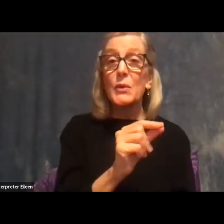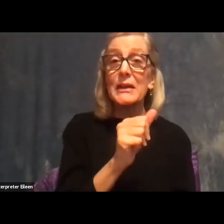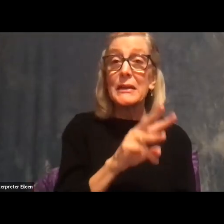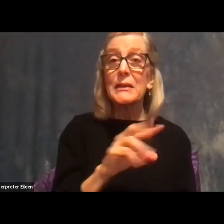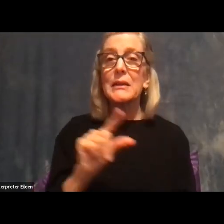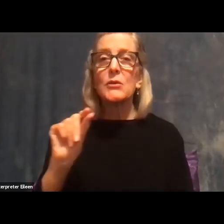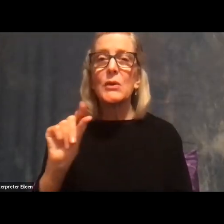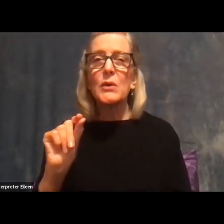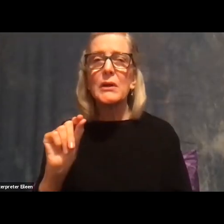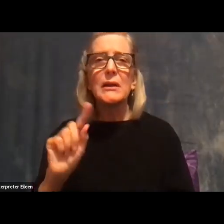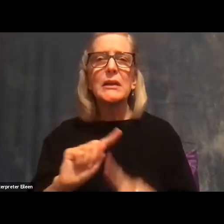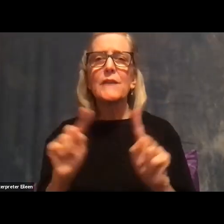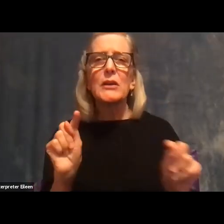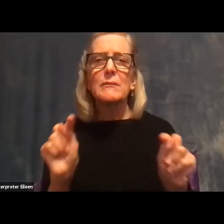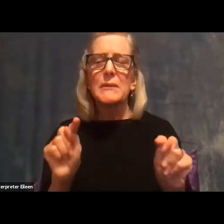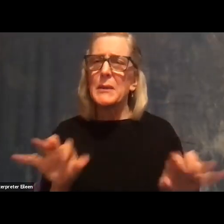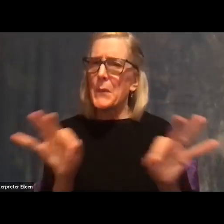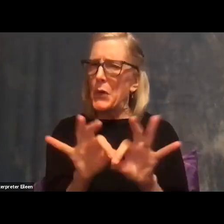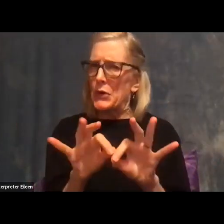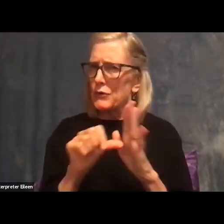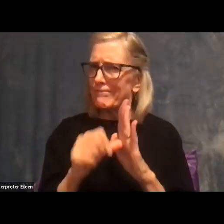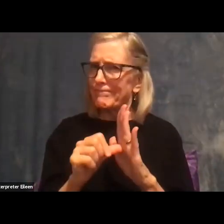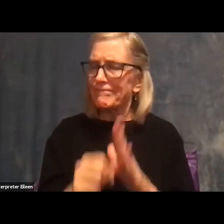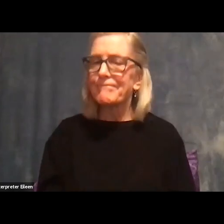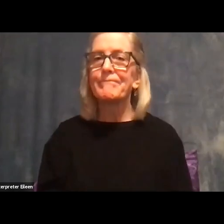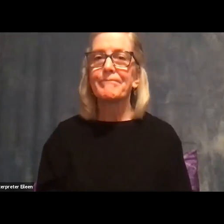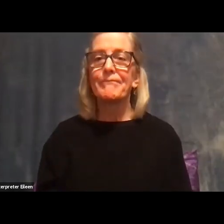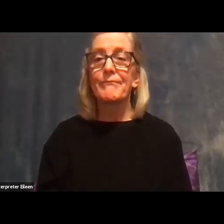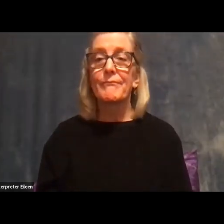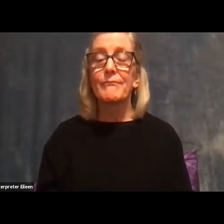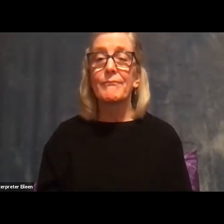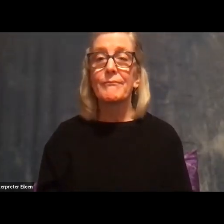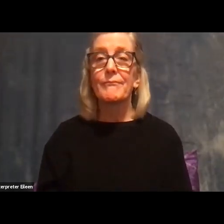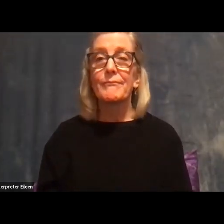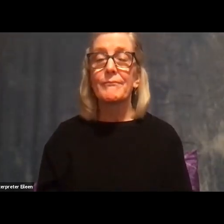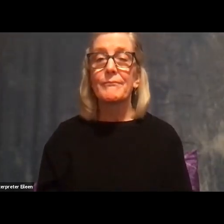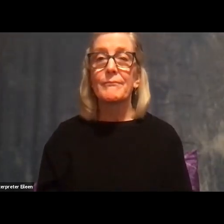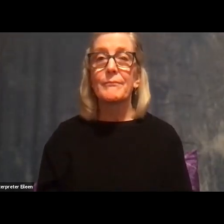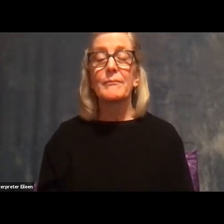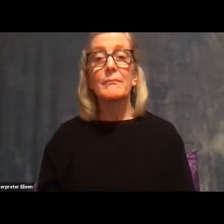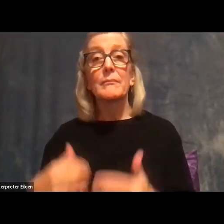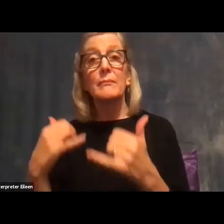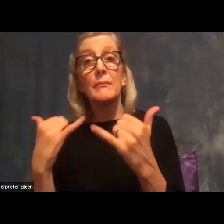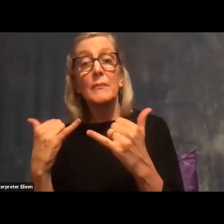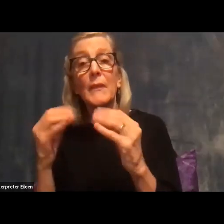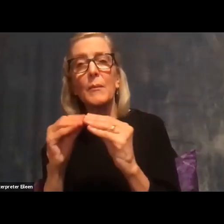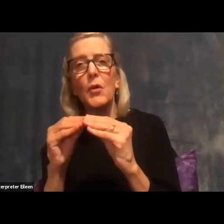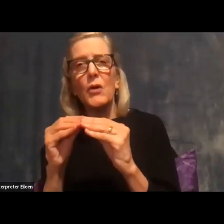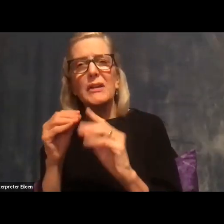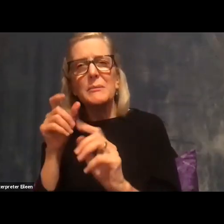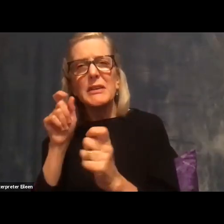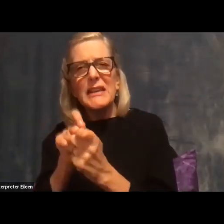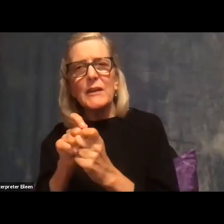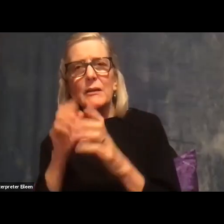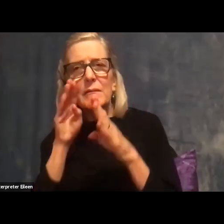highlighting. So first there's been a lot more specific, more of a specific focus on polling in competitive swing